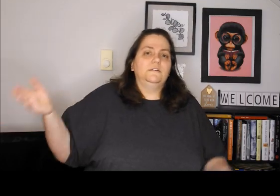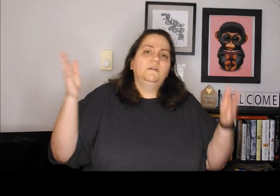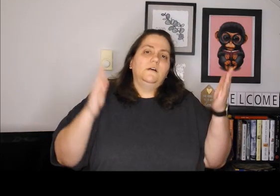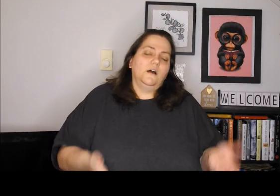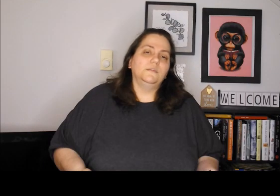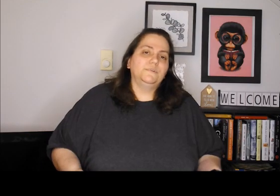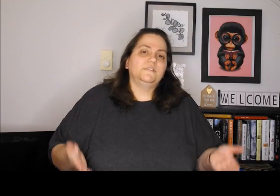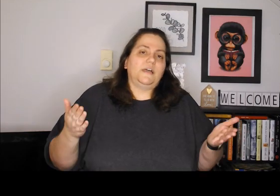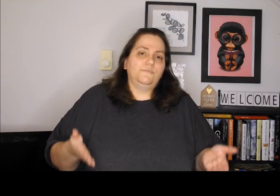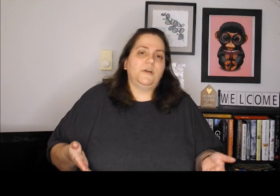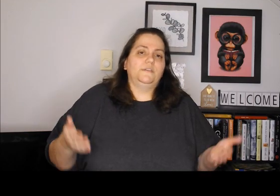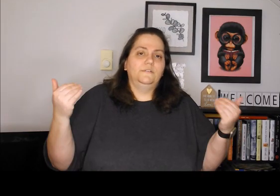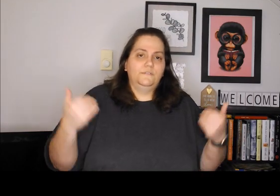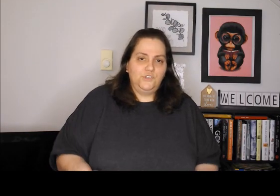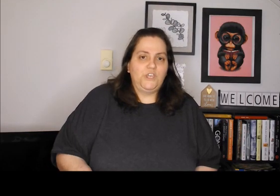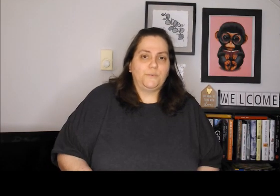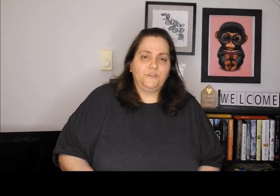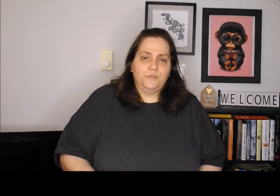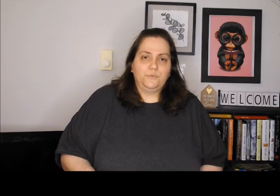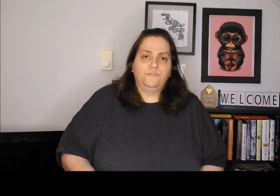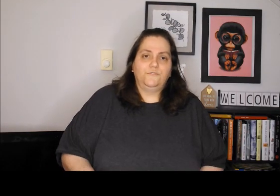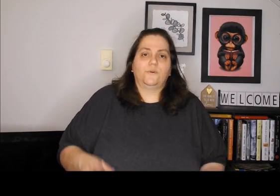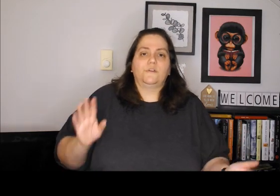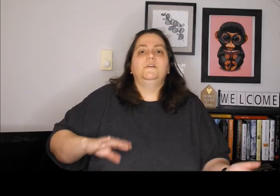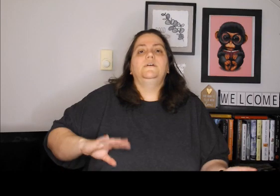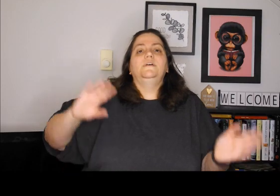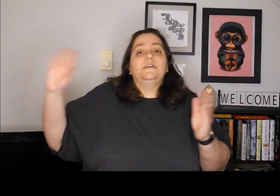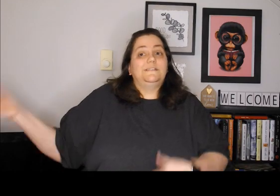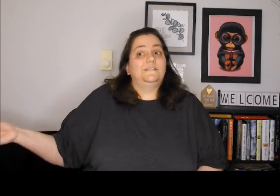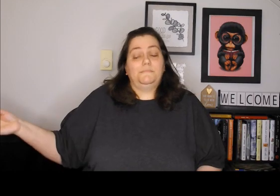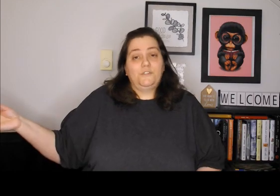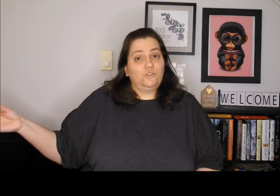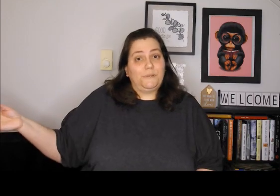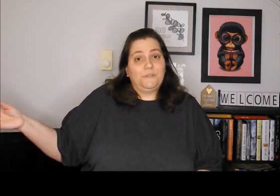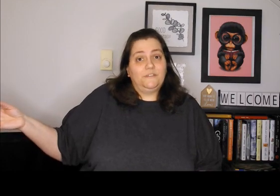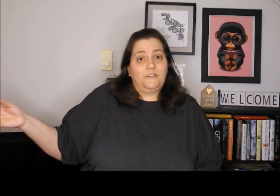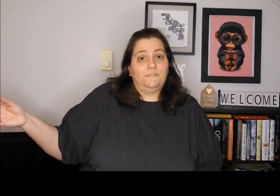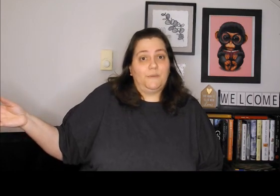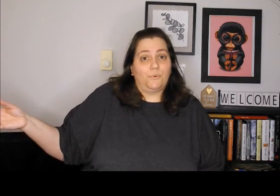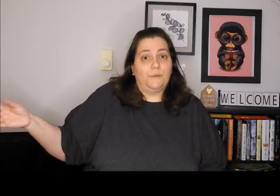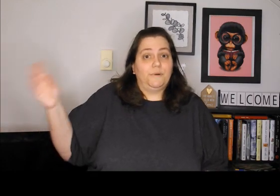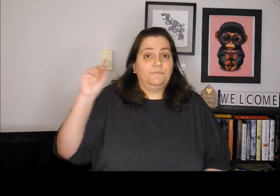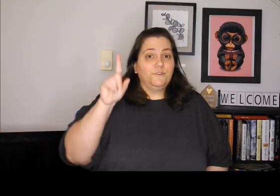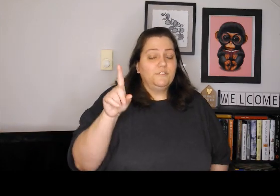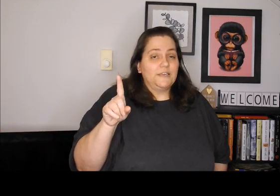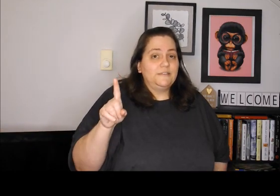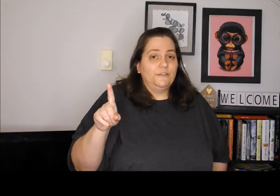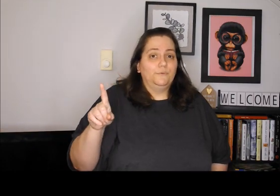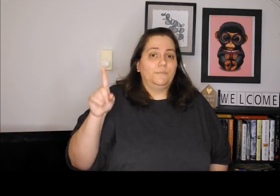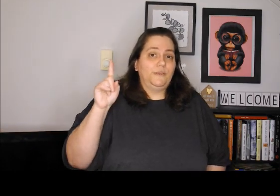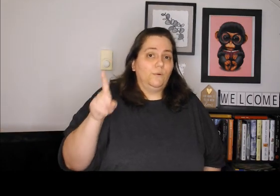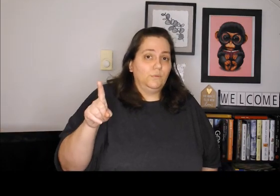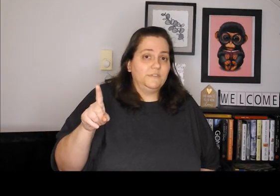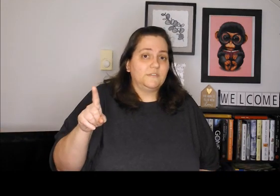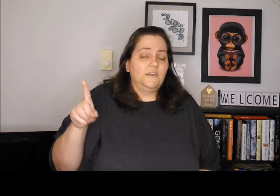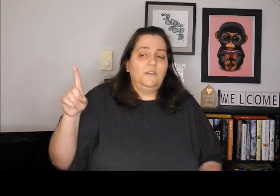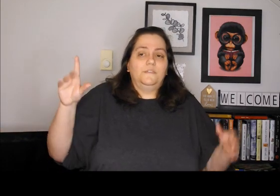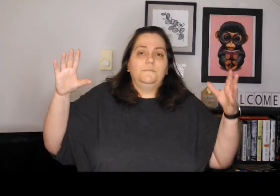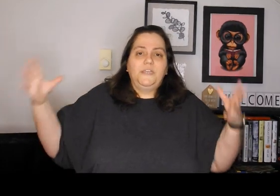all the books I read for January 2024. And I'm not sure what I'm going to get done in February. But first I'm going tell you what my goal is. The main